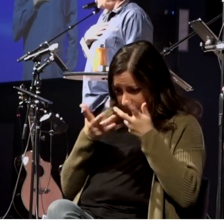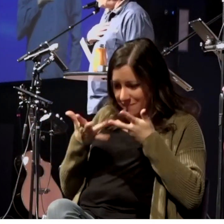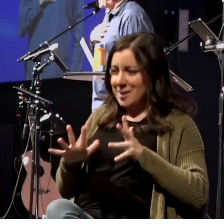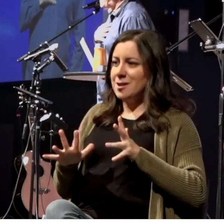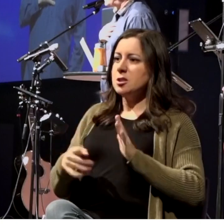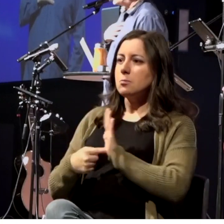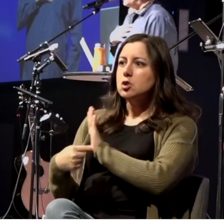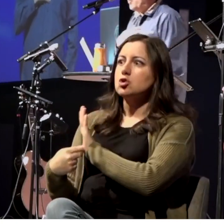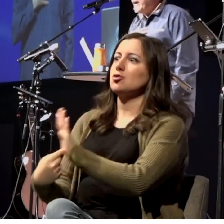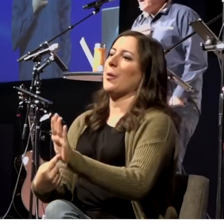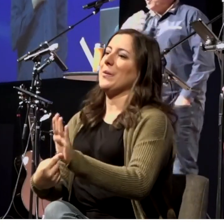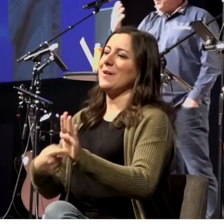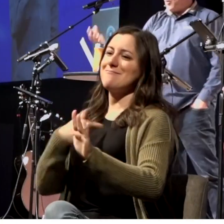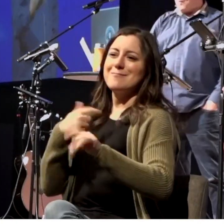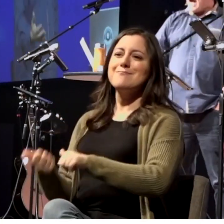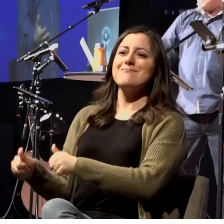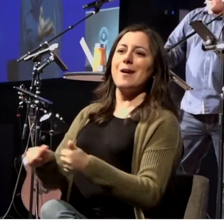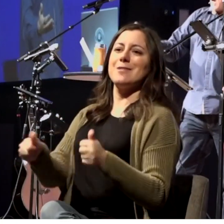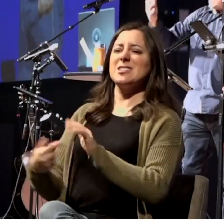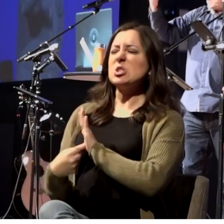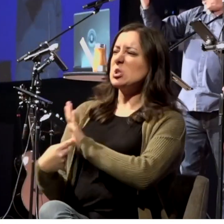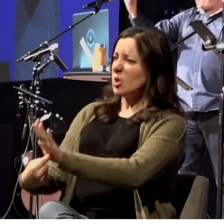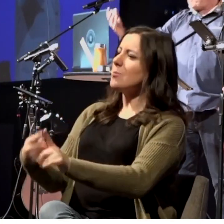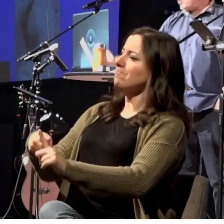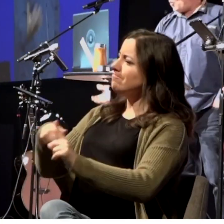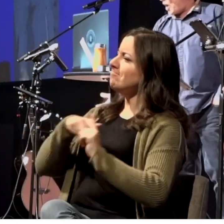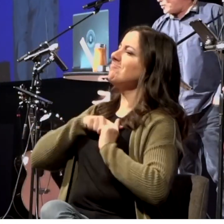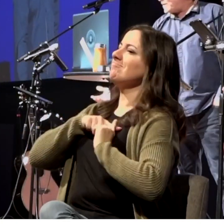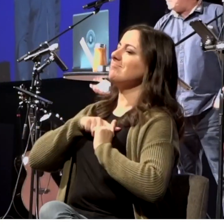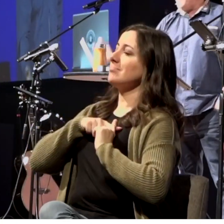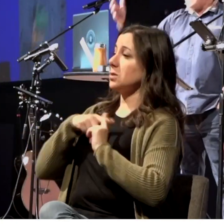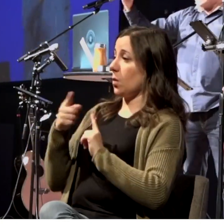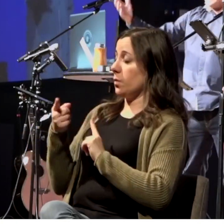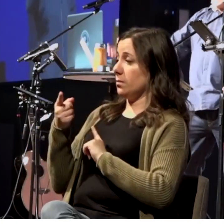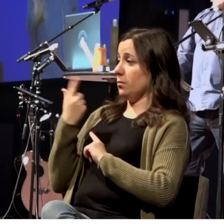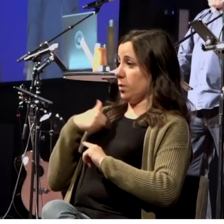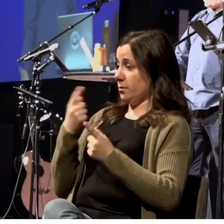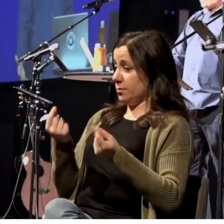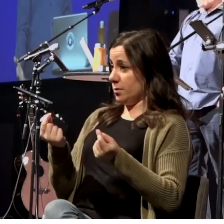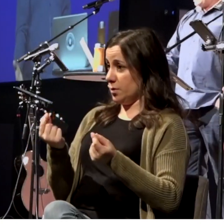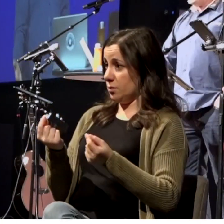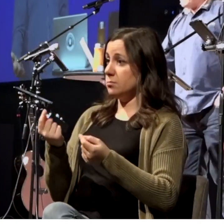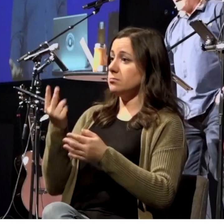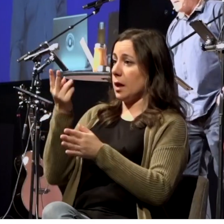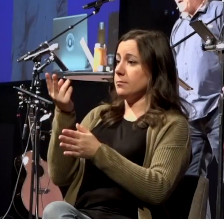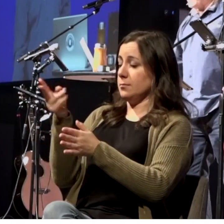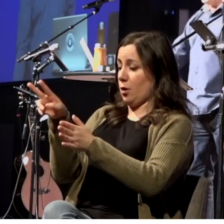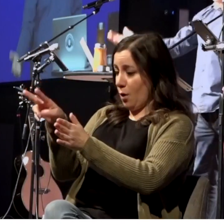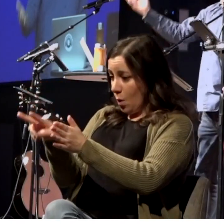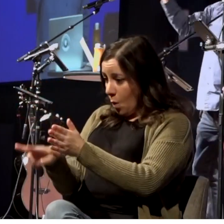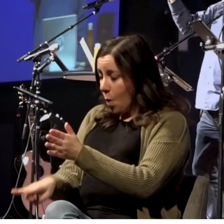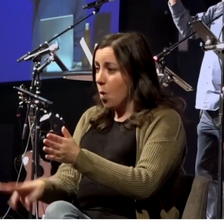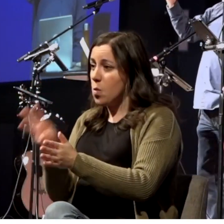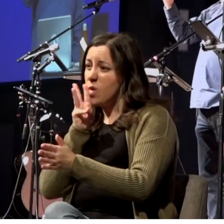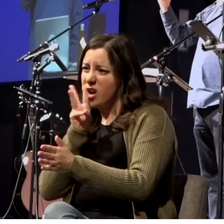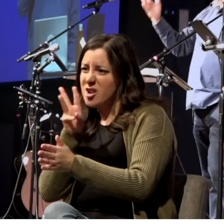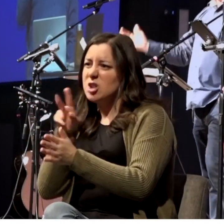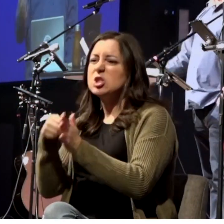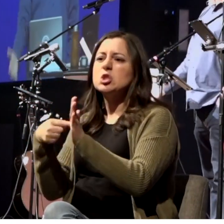do is we when we're baptized the going under the water symbolizes death coming up out of the water symbolizes